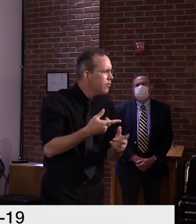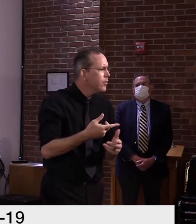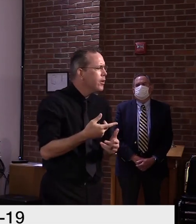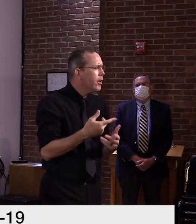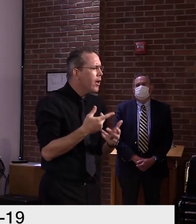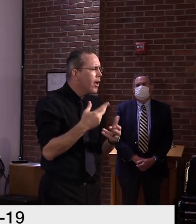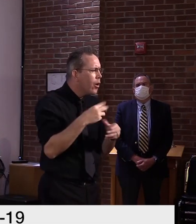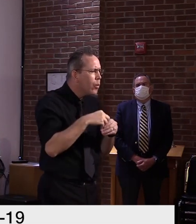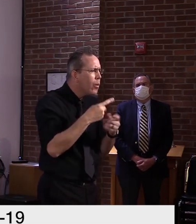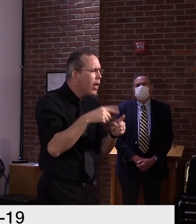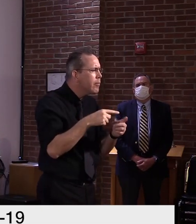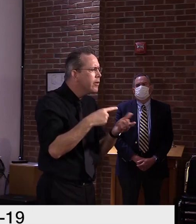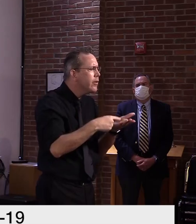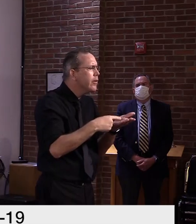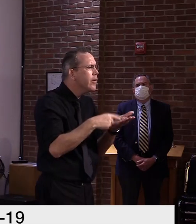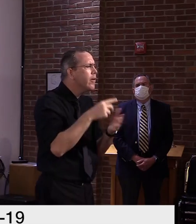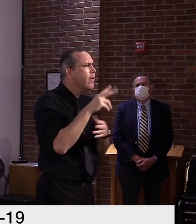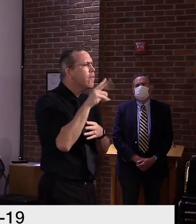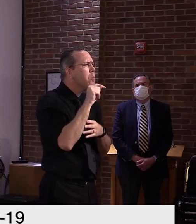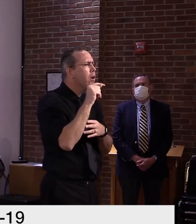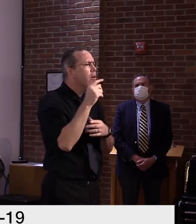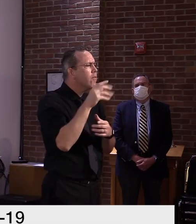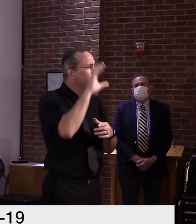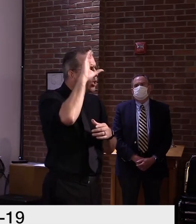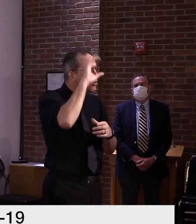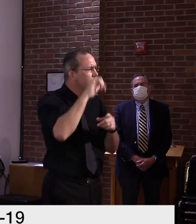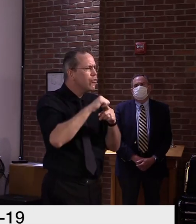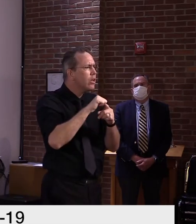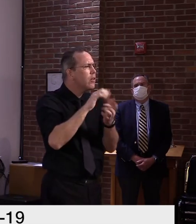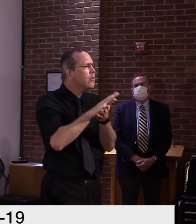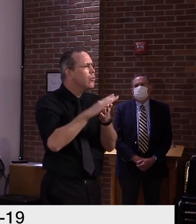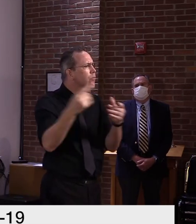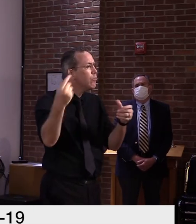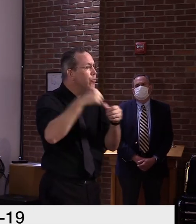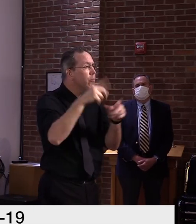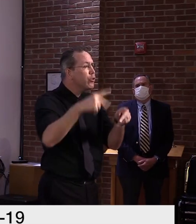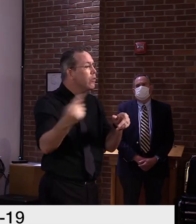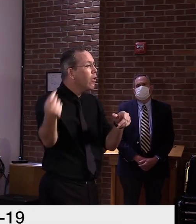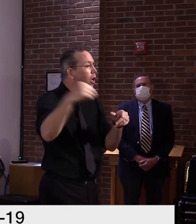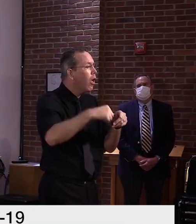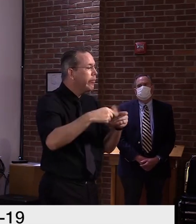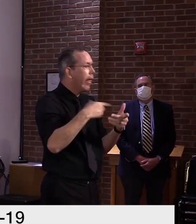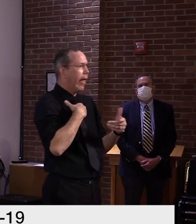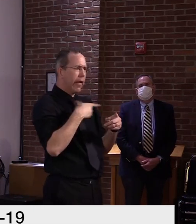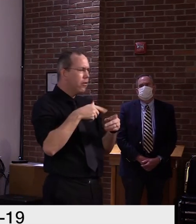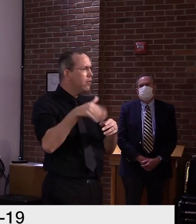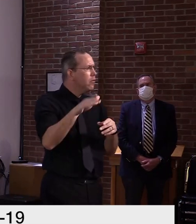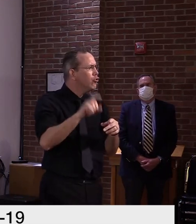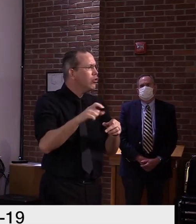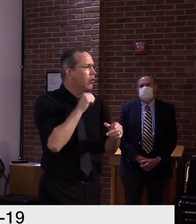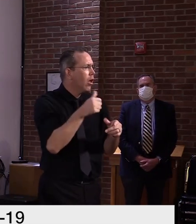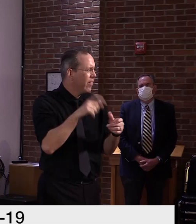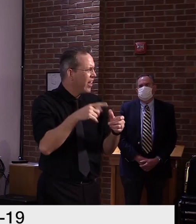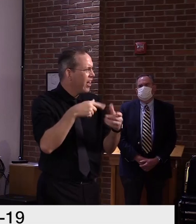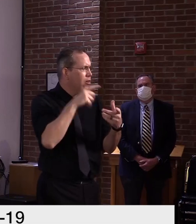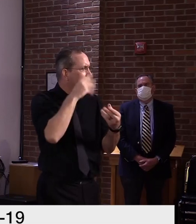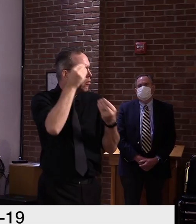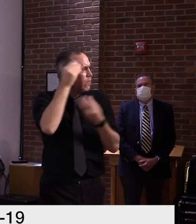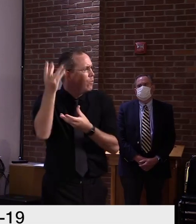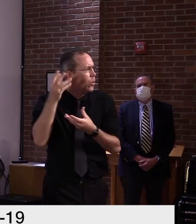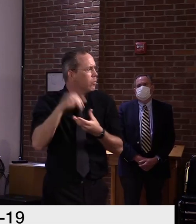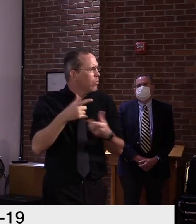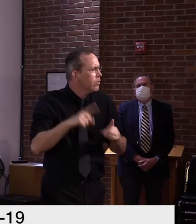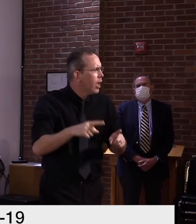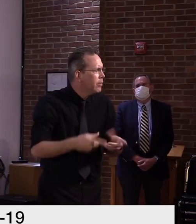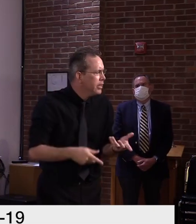Right. So the Vermont Fire Academy incident, actually, uh, we're, uh, quite comforted by the, uh,